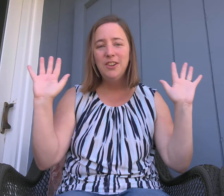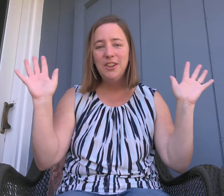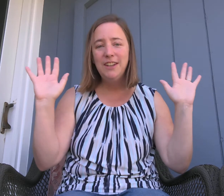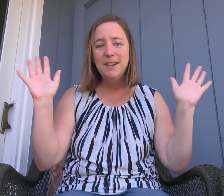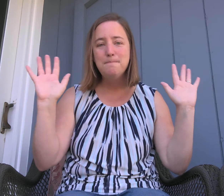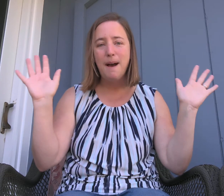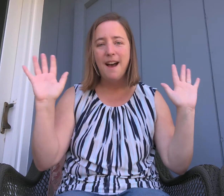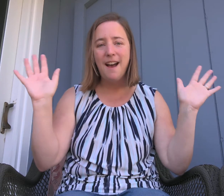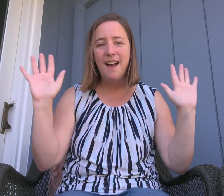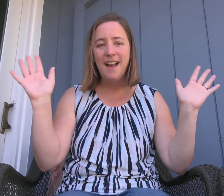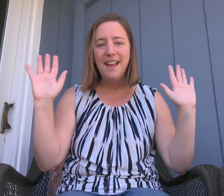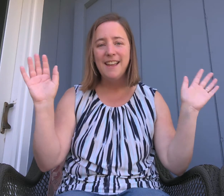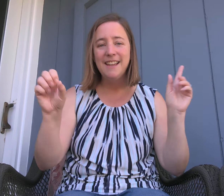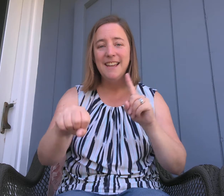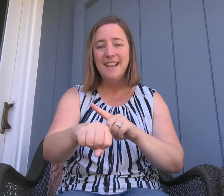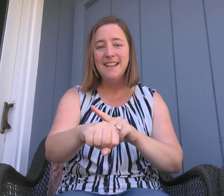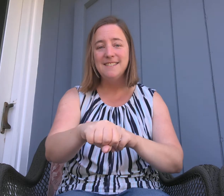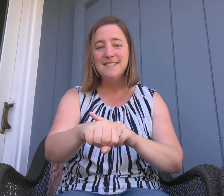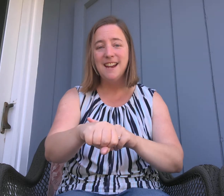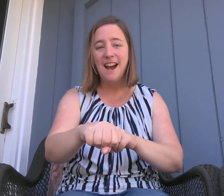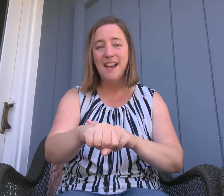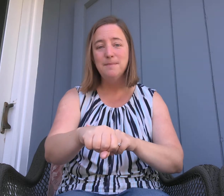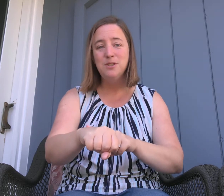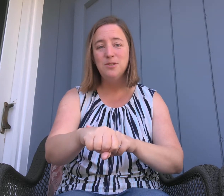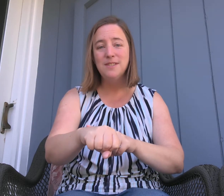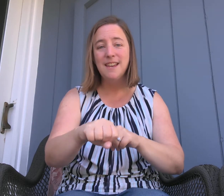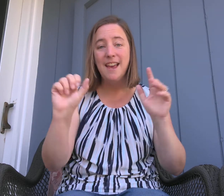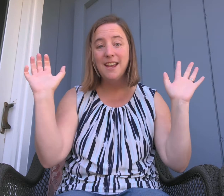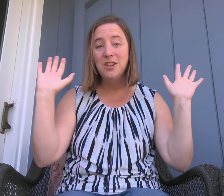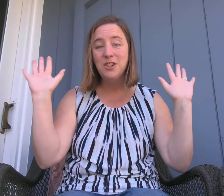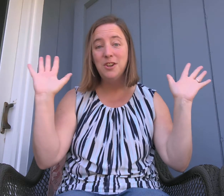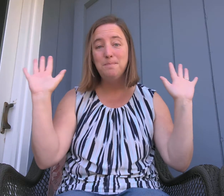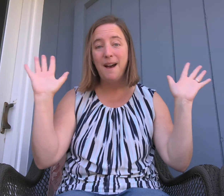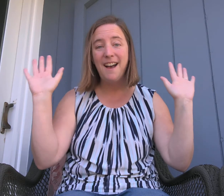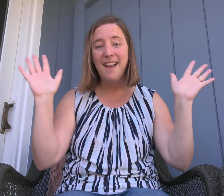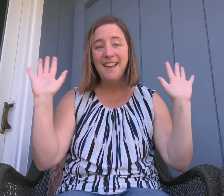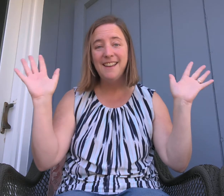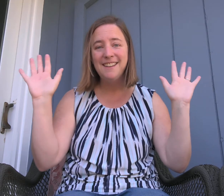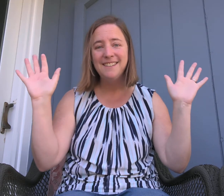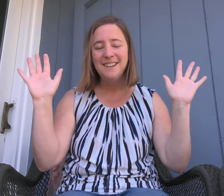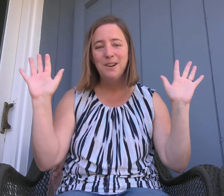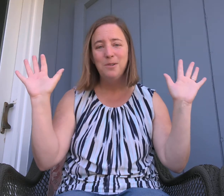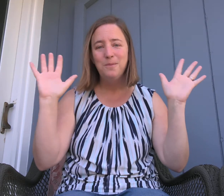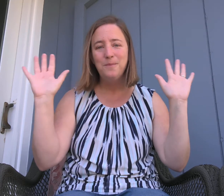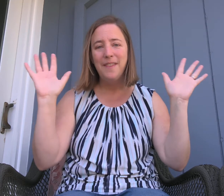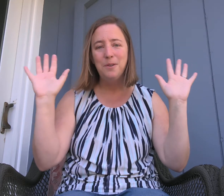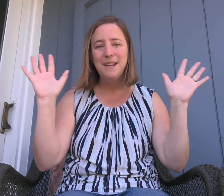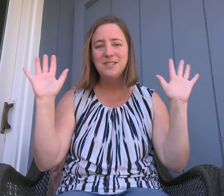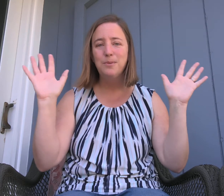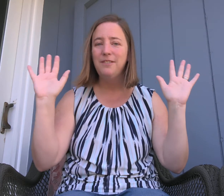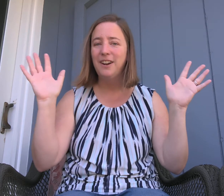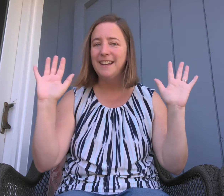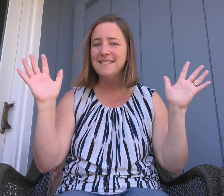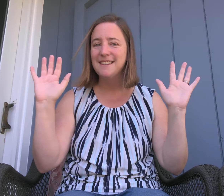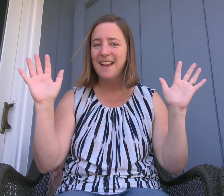Goodbye. It's time to say goodbye. And then we get to wave our hands again.